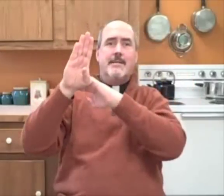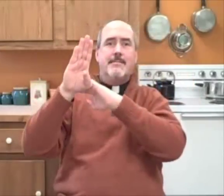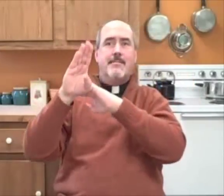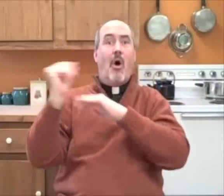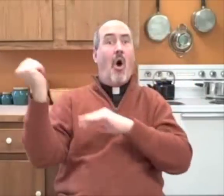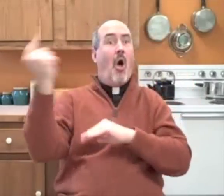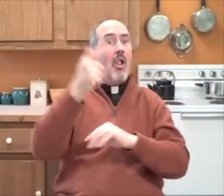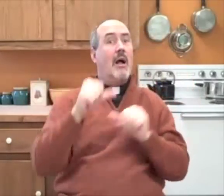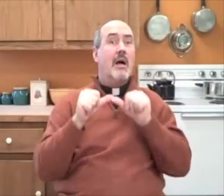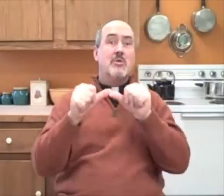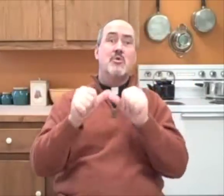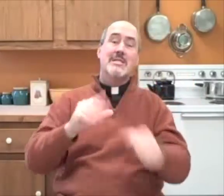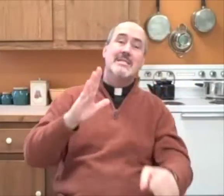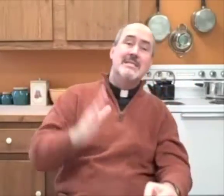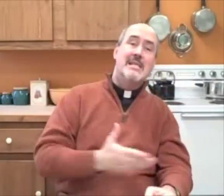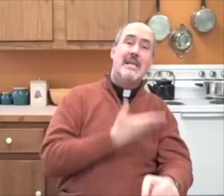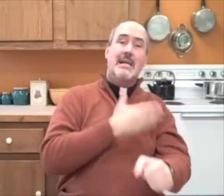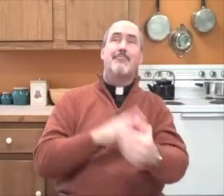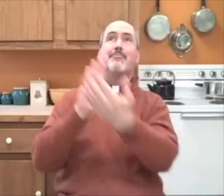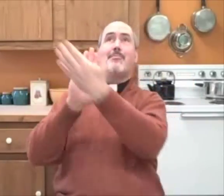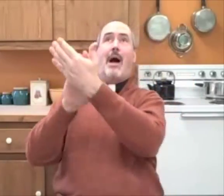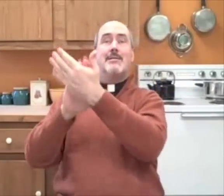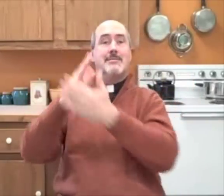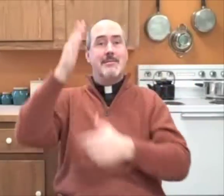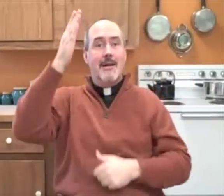heaven. And all 26 started singing, Praise God.